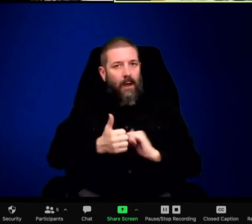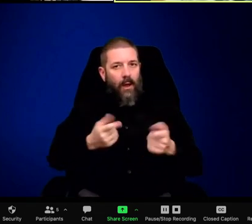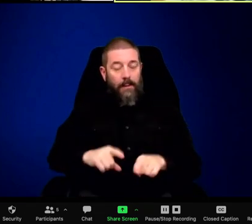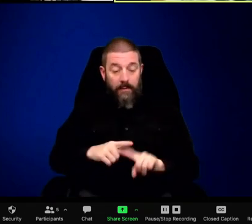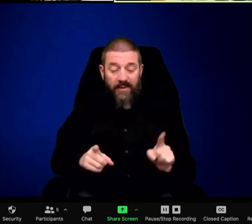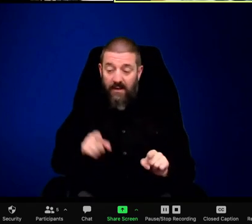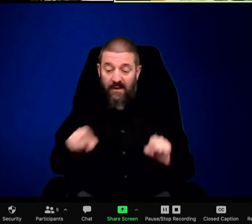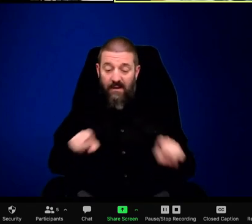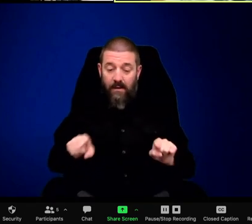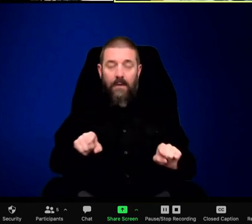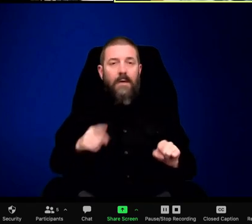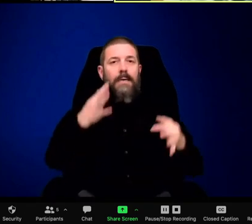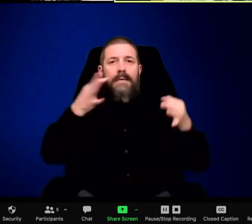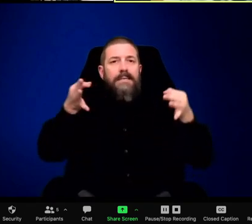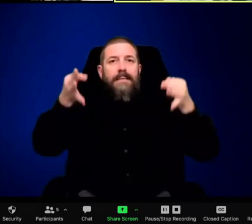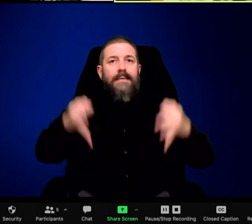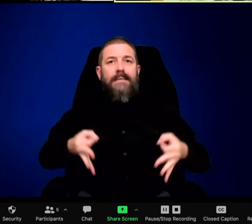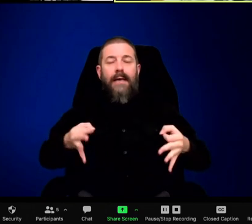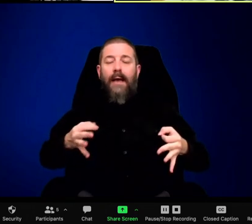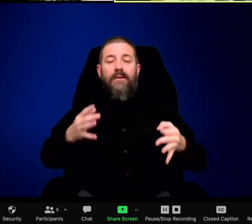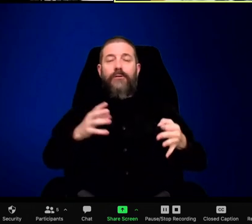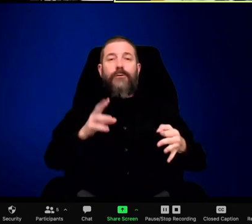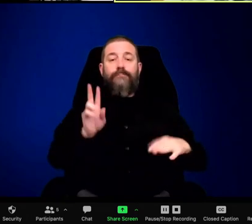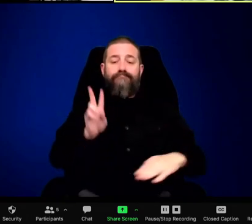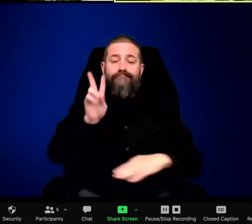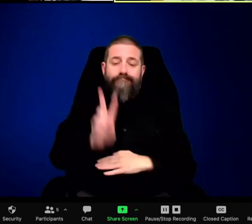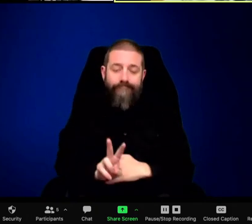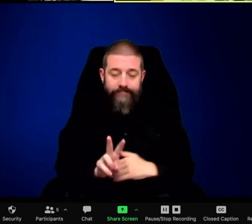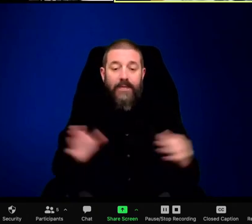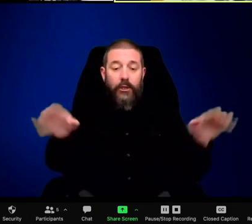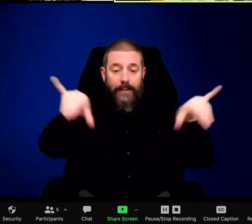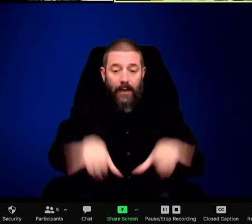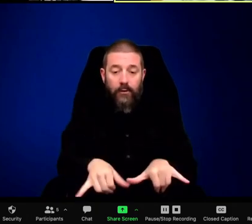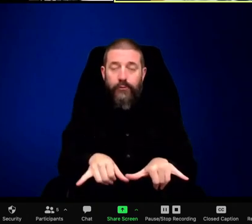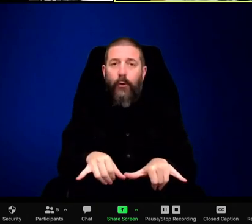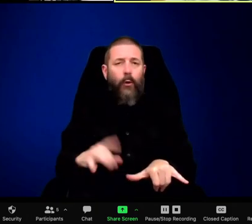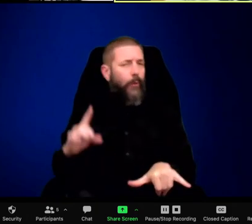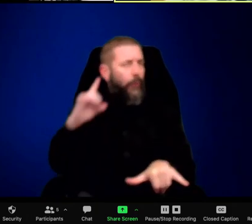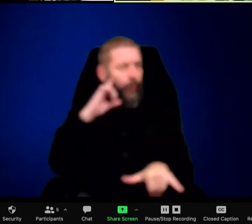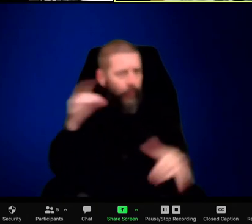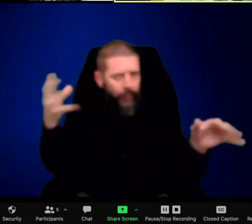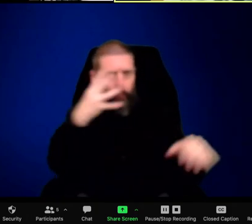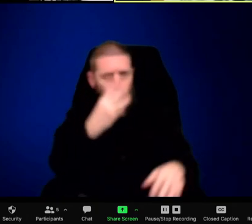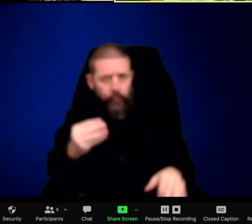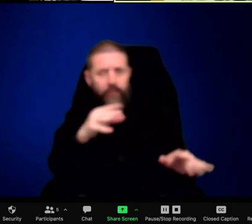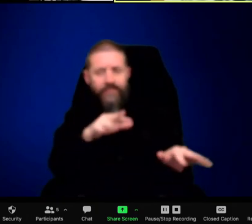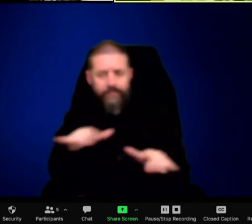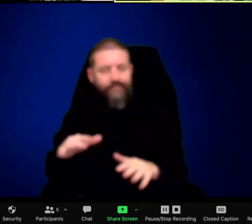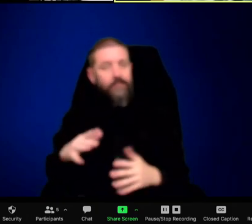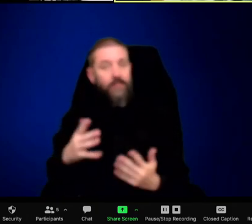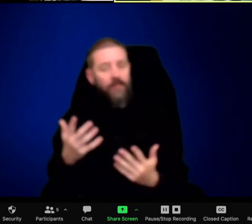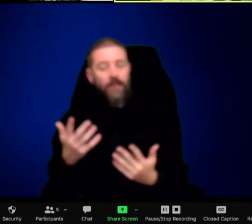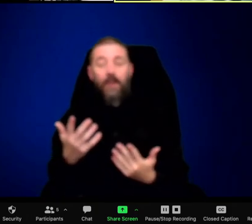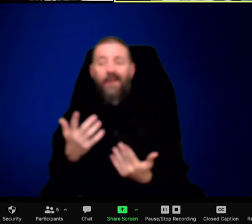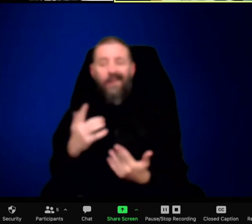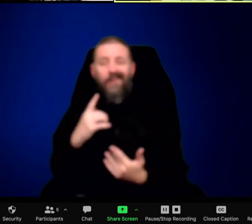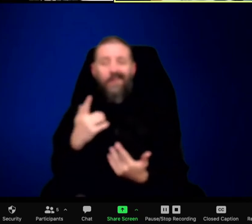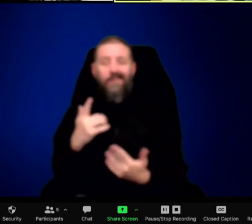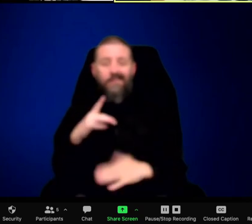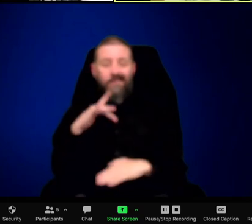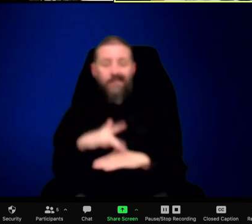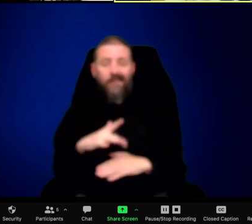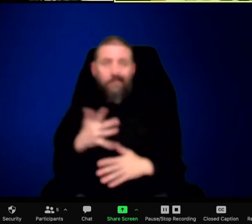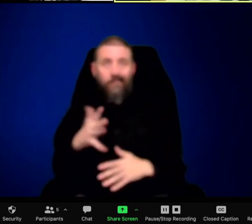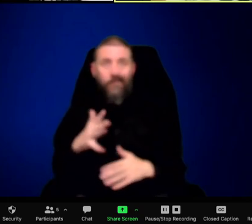dogs that he would use in tracking them down. So, he became a very proficient coyote hunter.